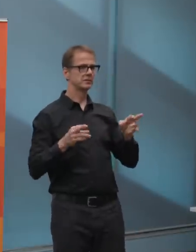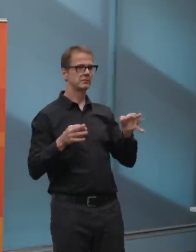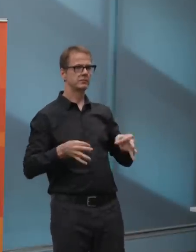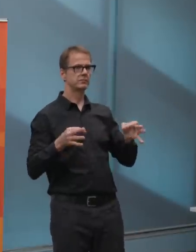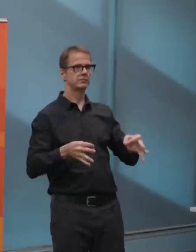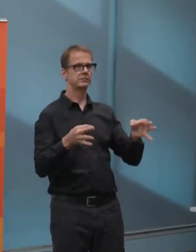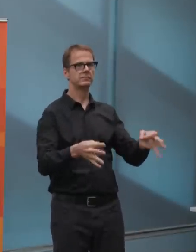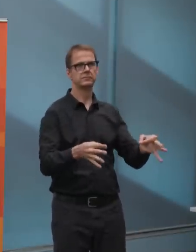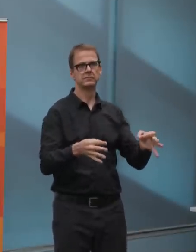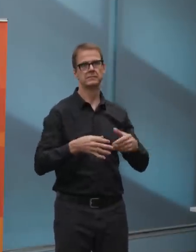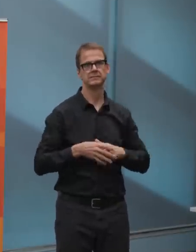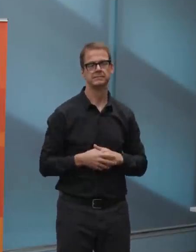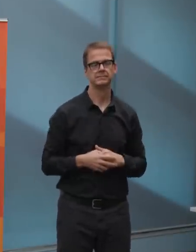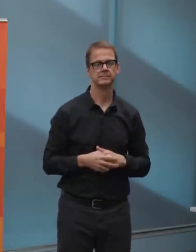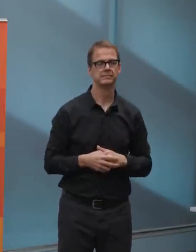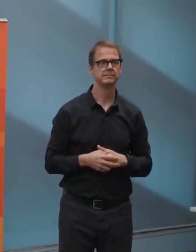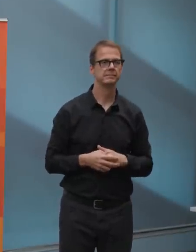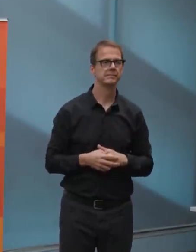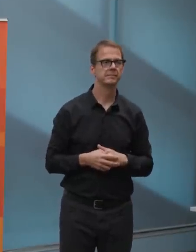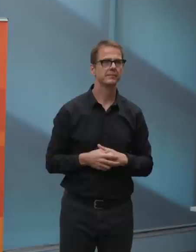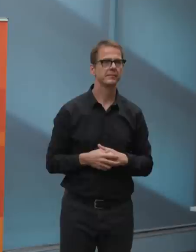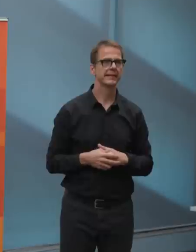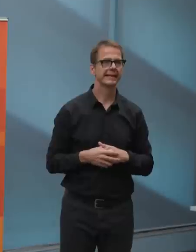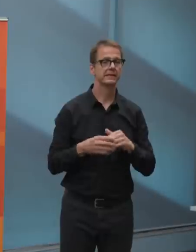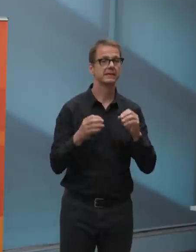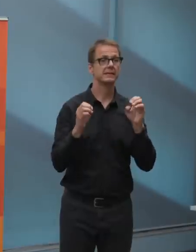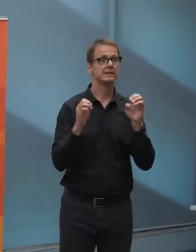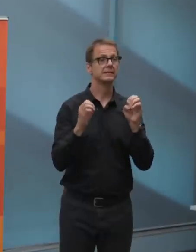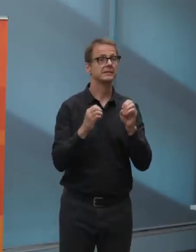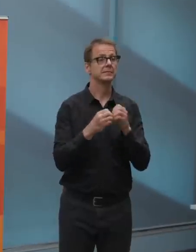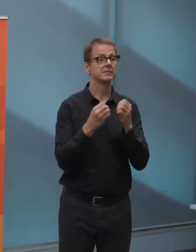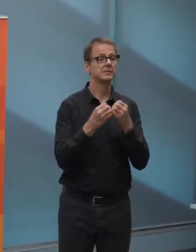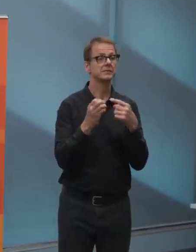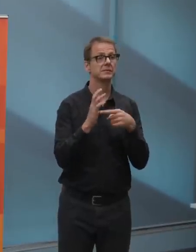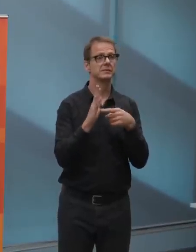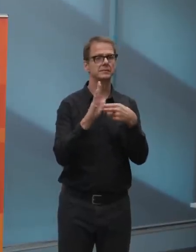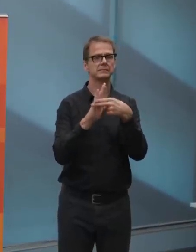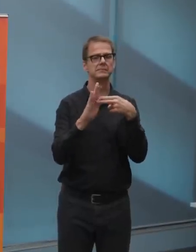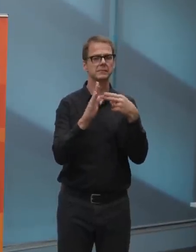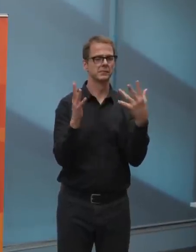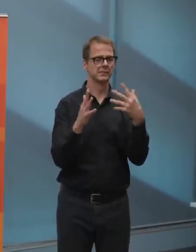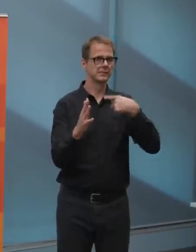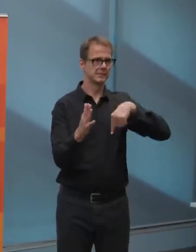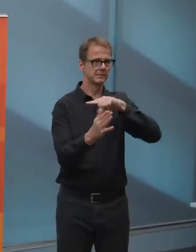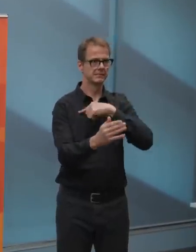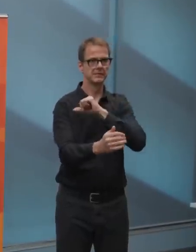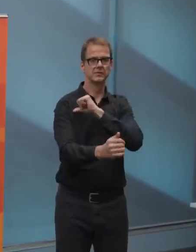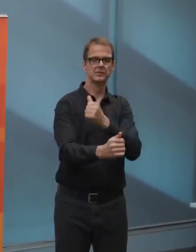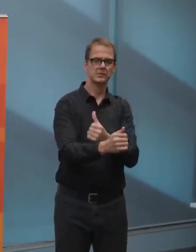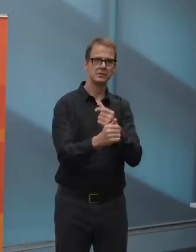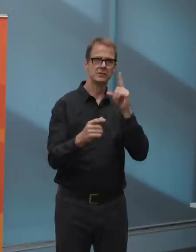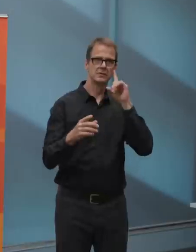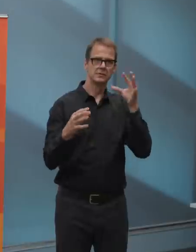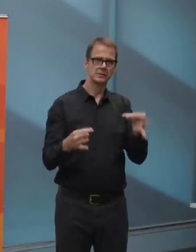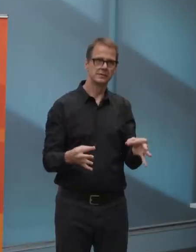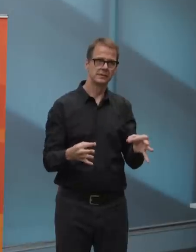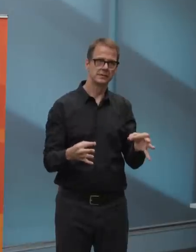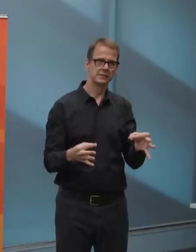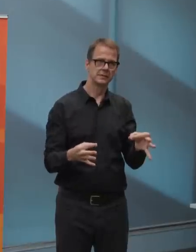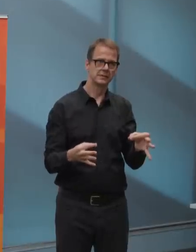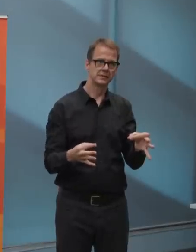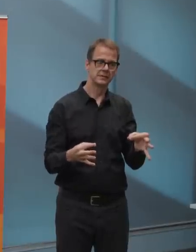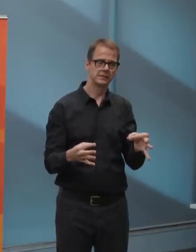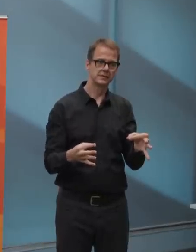virus. So far we've been very very fortunate and Edmontonians and entrepreneurs who serve them